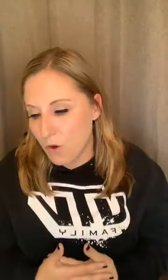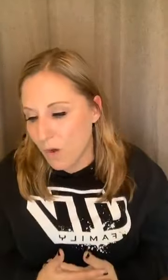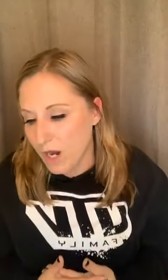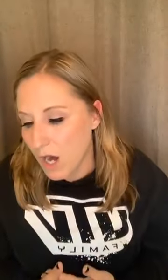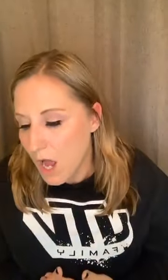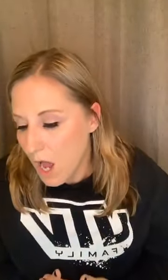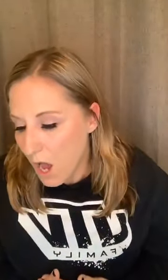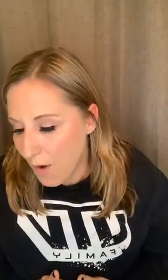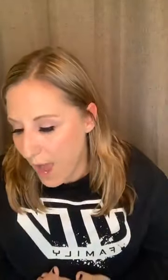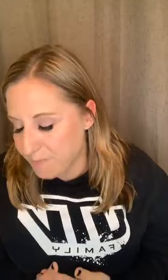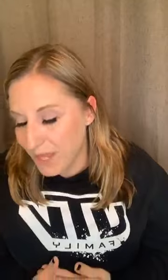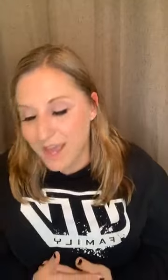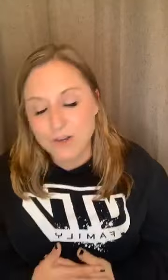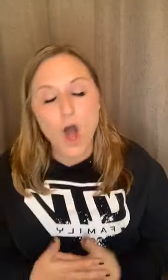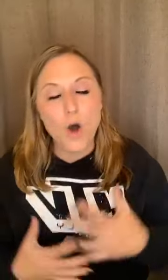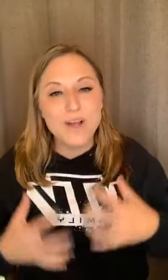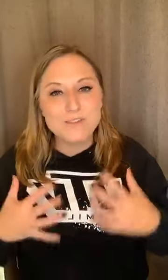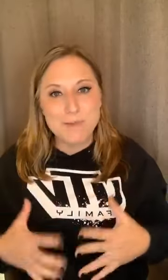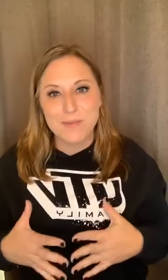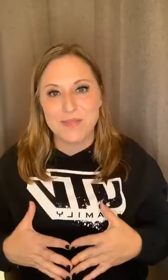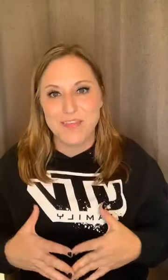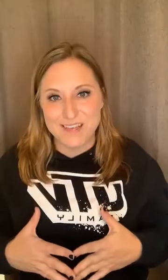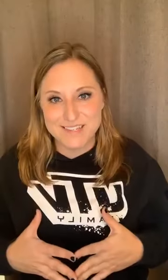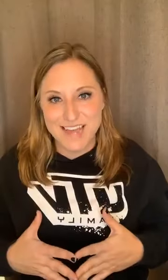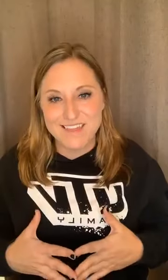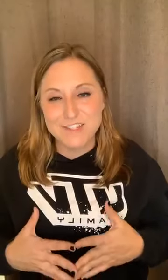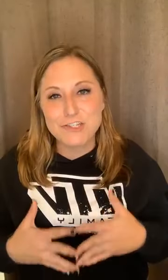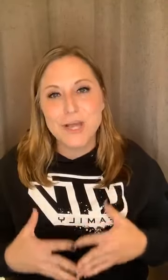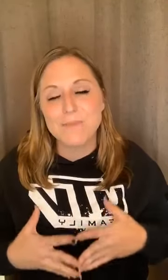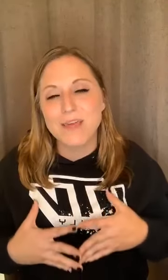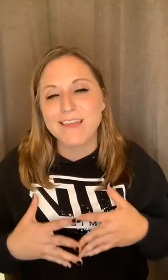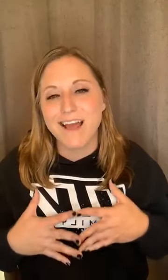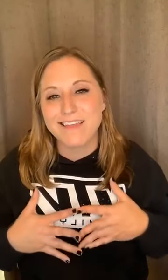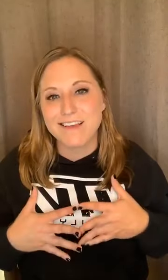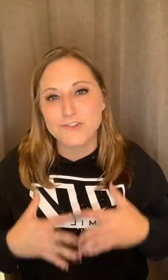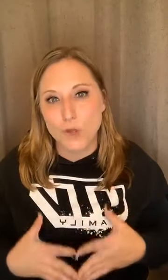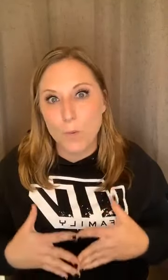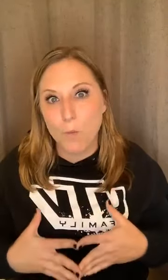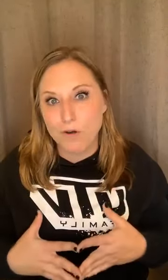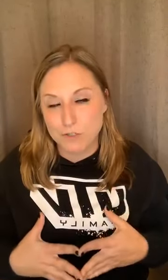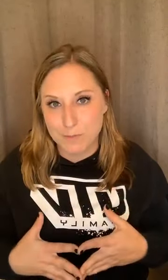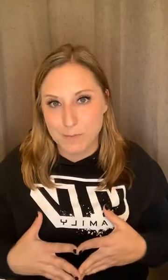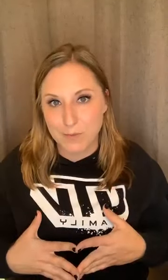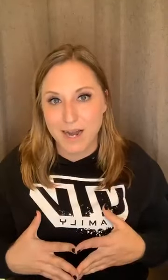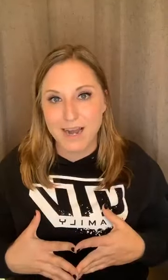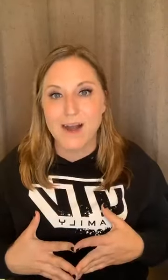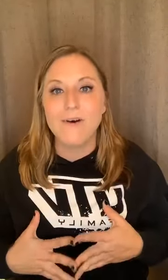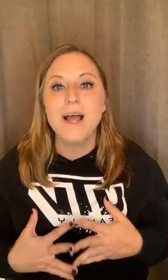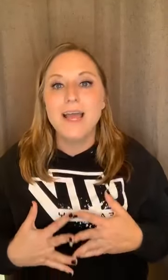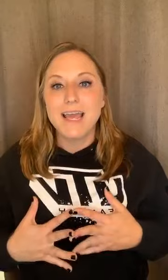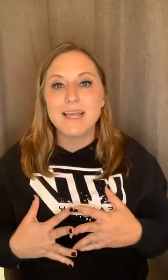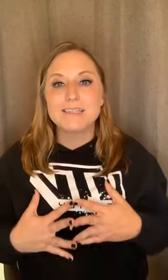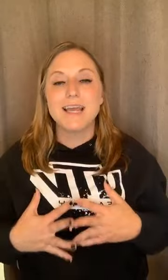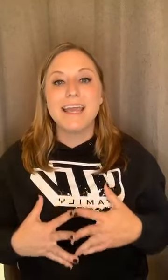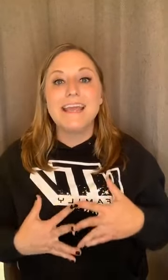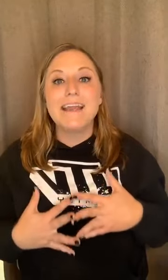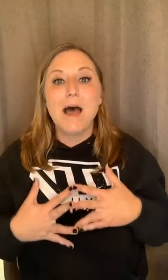quicker. Okay. And always remember this, and this is something that I think is so important to remember right now is in a